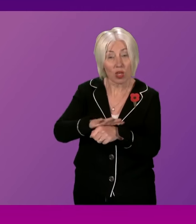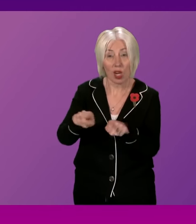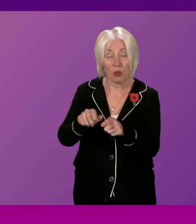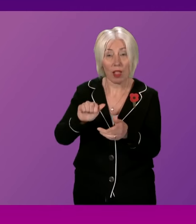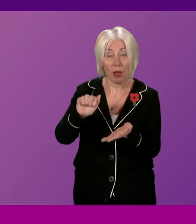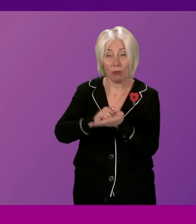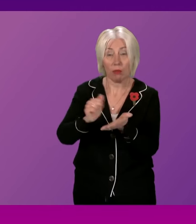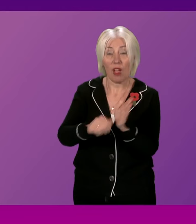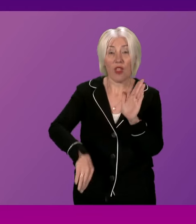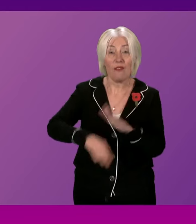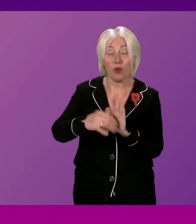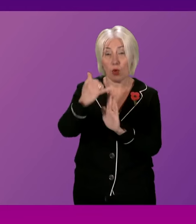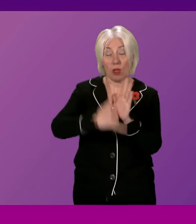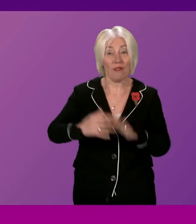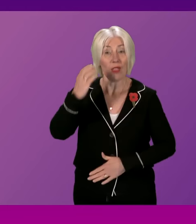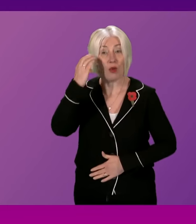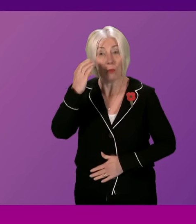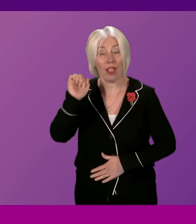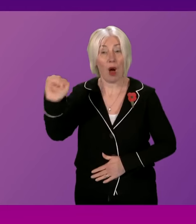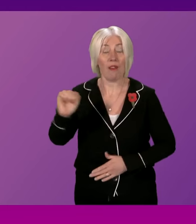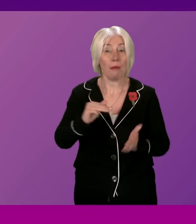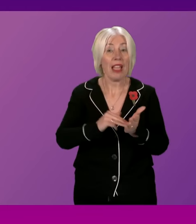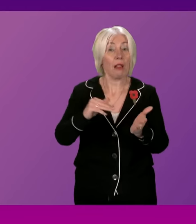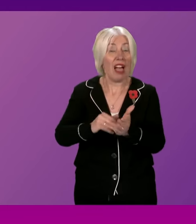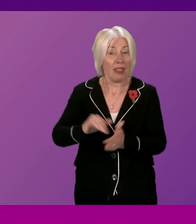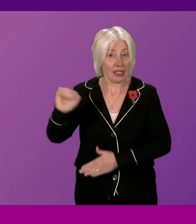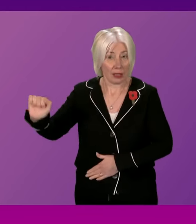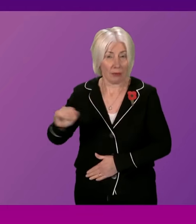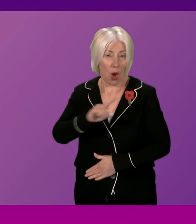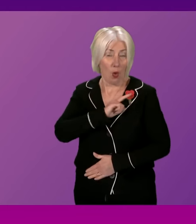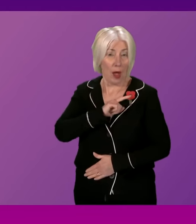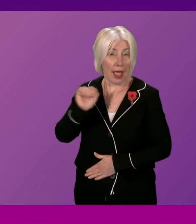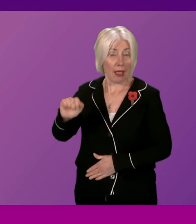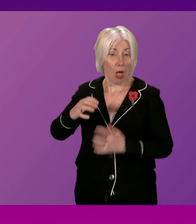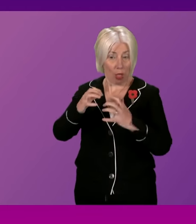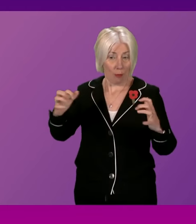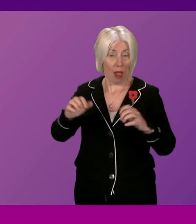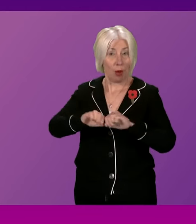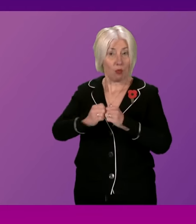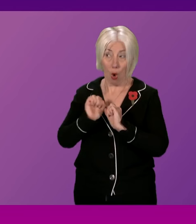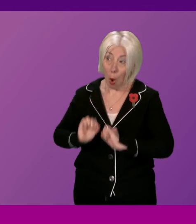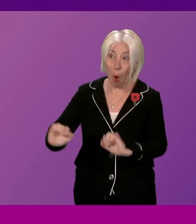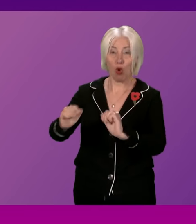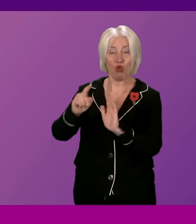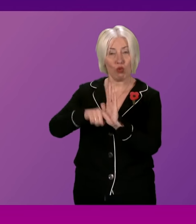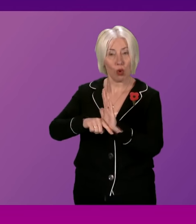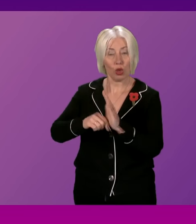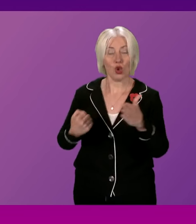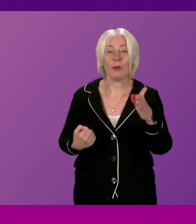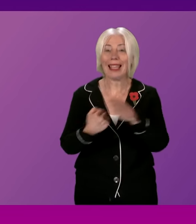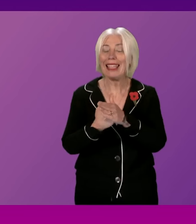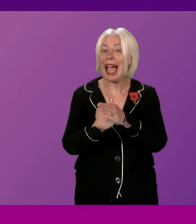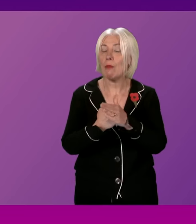the full bill that was incurred by Mr Matheson to explore why the parliament has appeared to break its own rules of a cap of £200